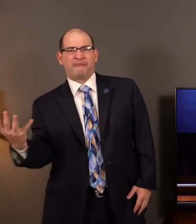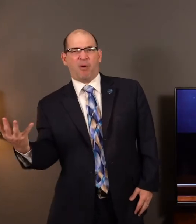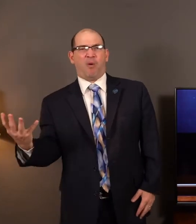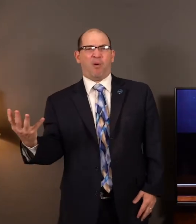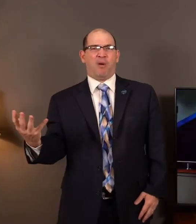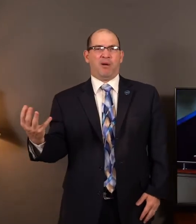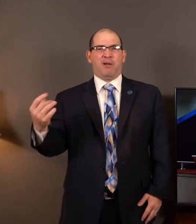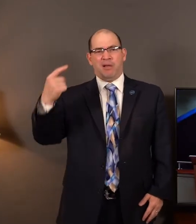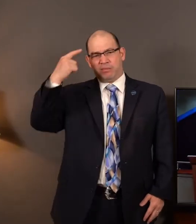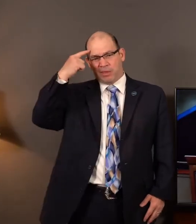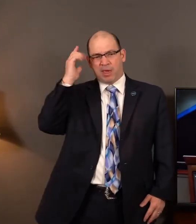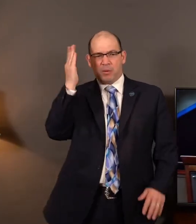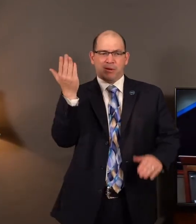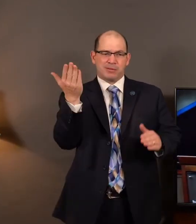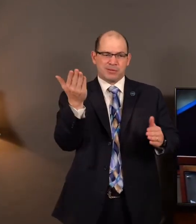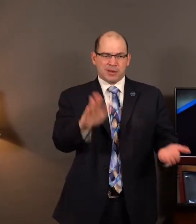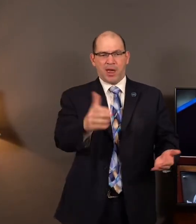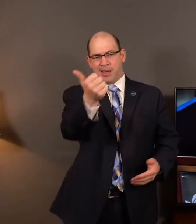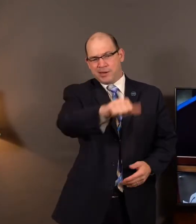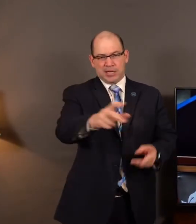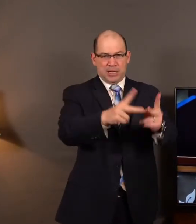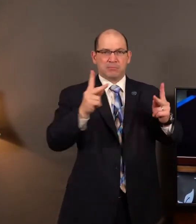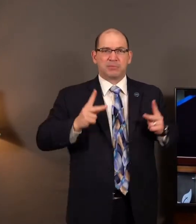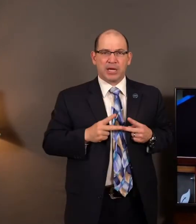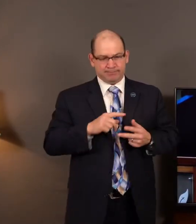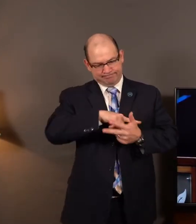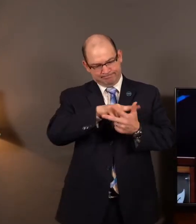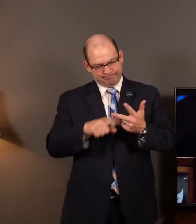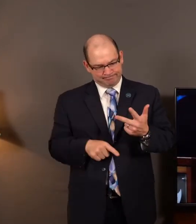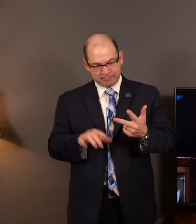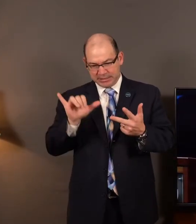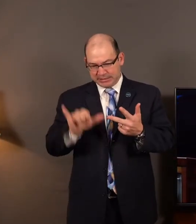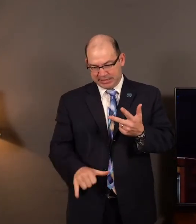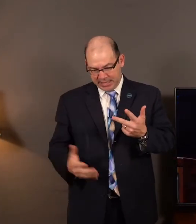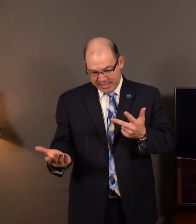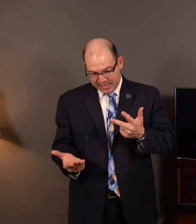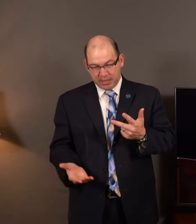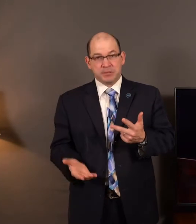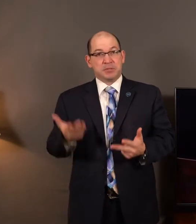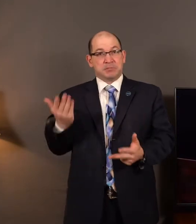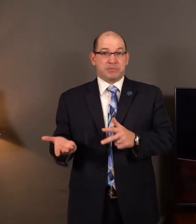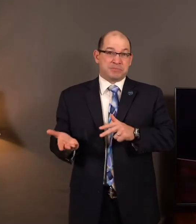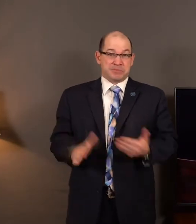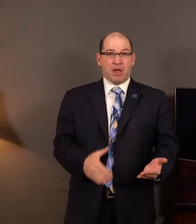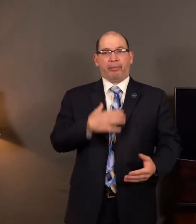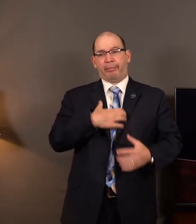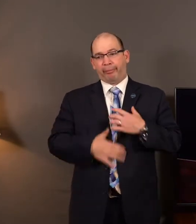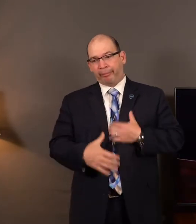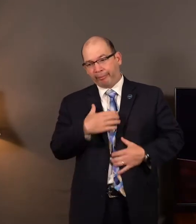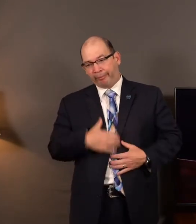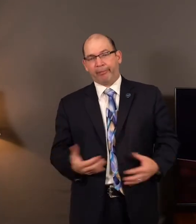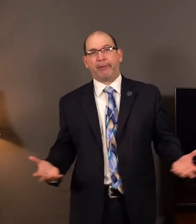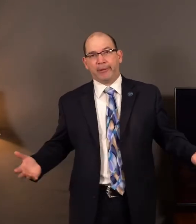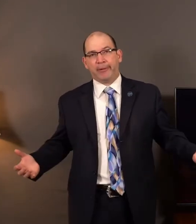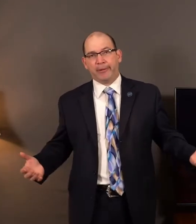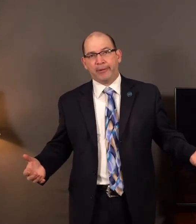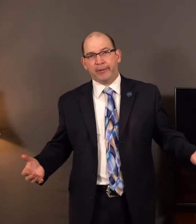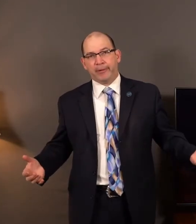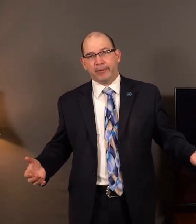at every turn. They had one of three options. They could stay where they were. On the outskirts of Samaria. Dependent upon friends and